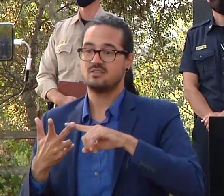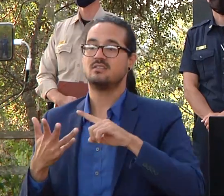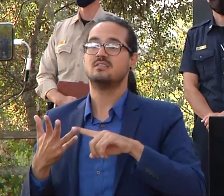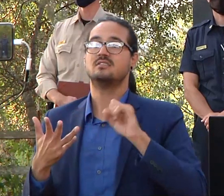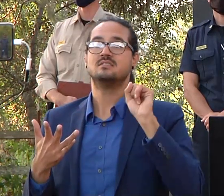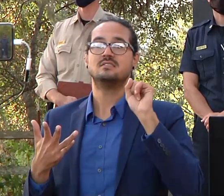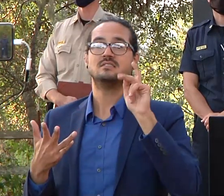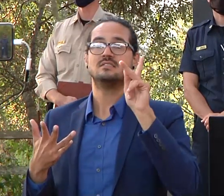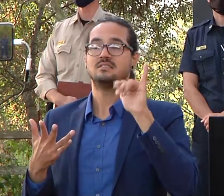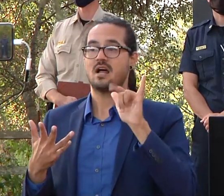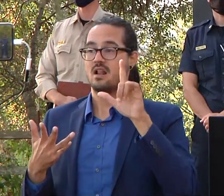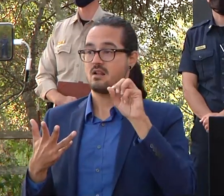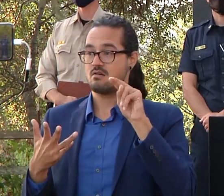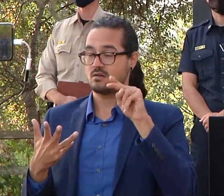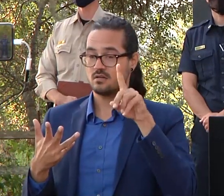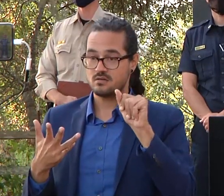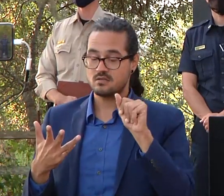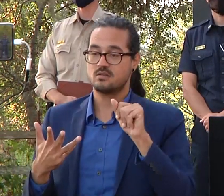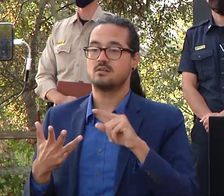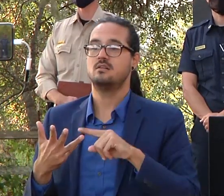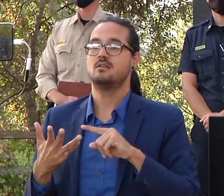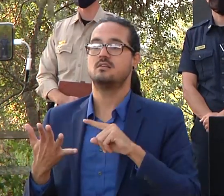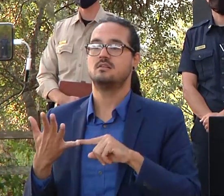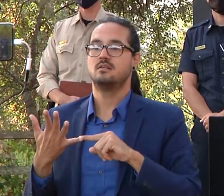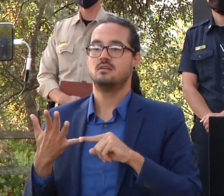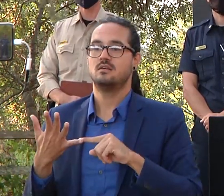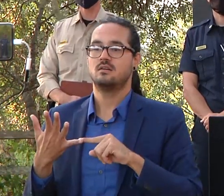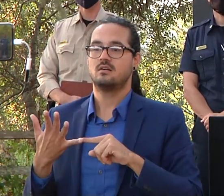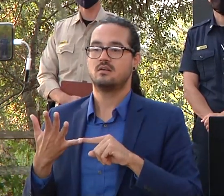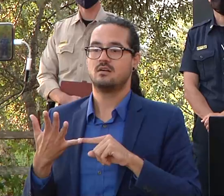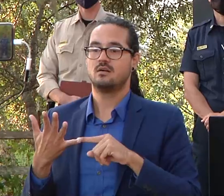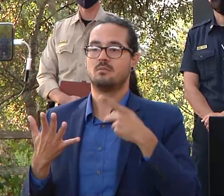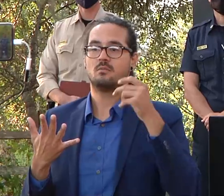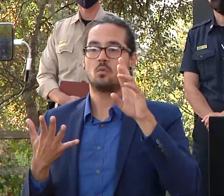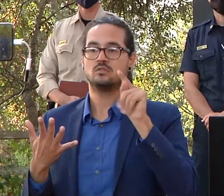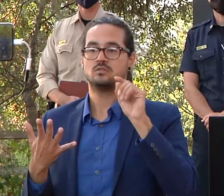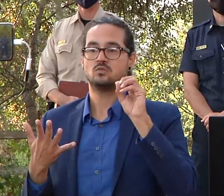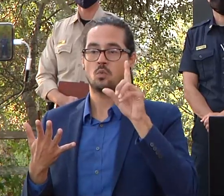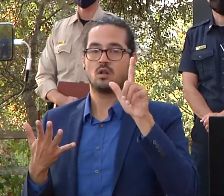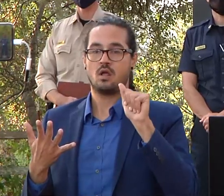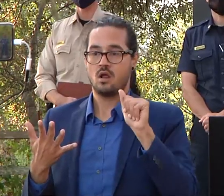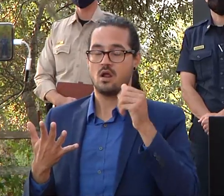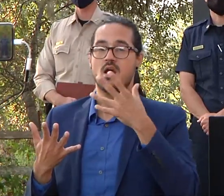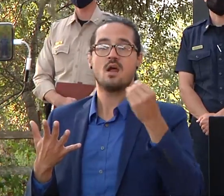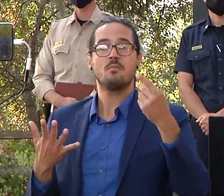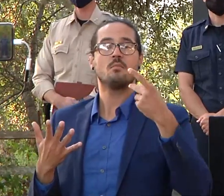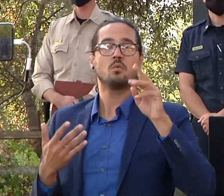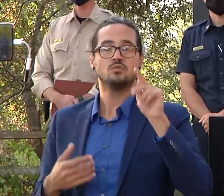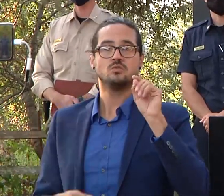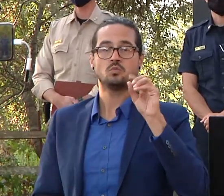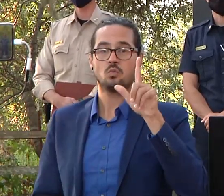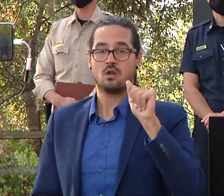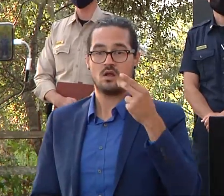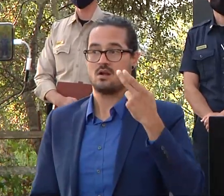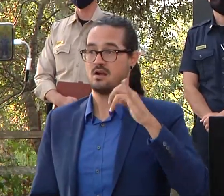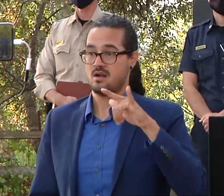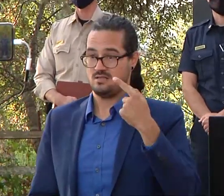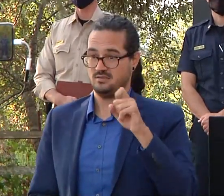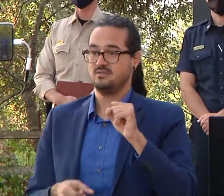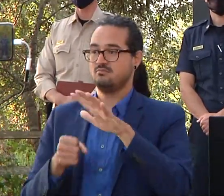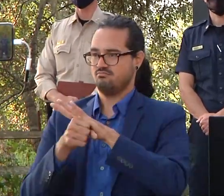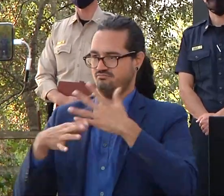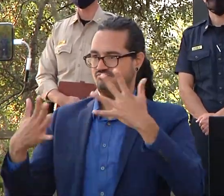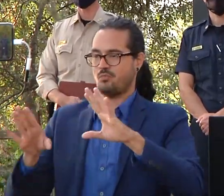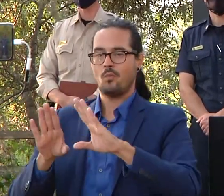park and portola heights currently we have four roadblock locations within those areas that reopened